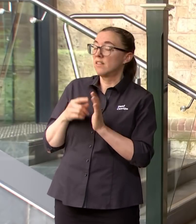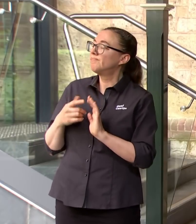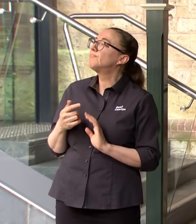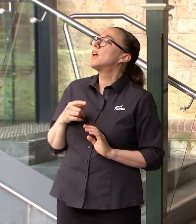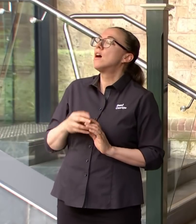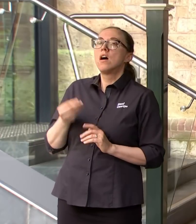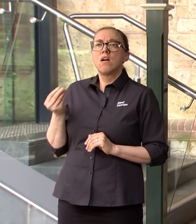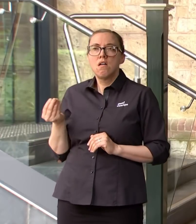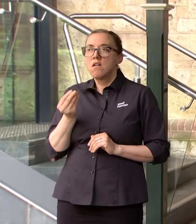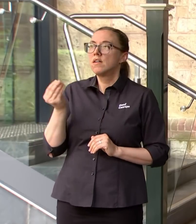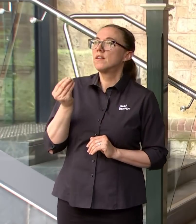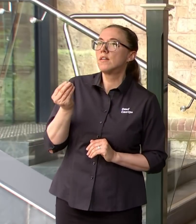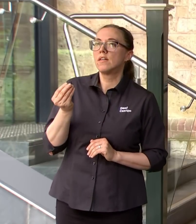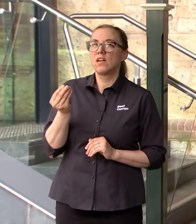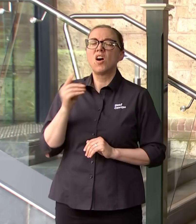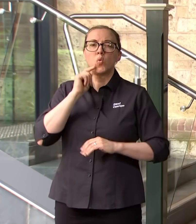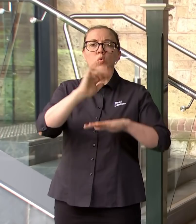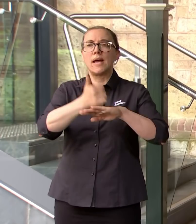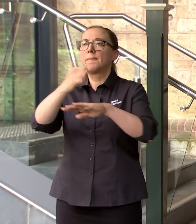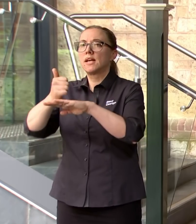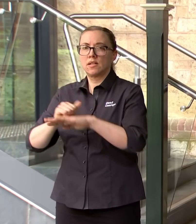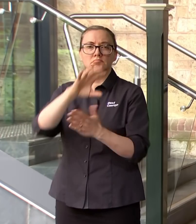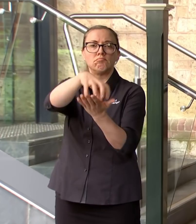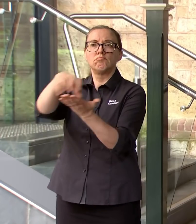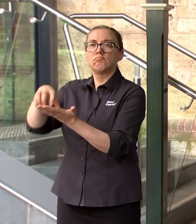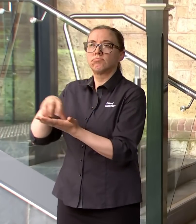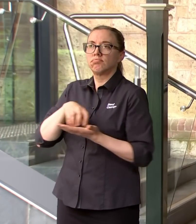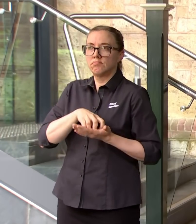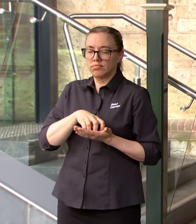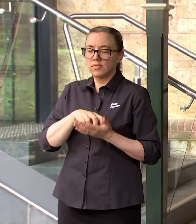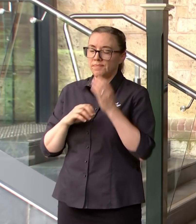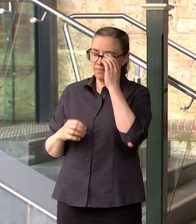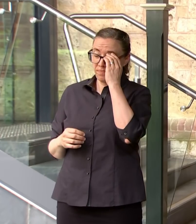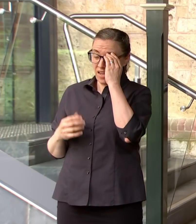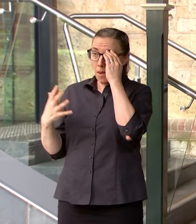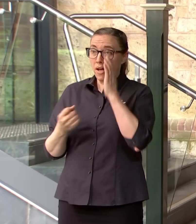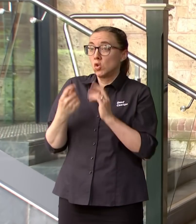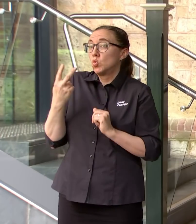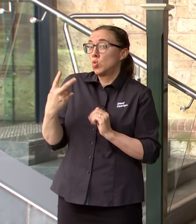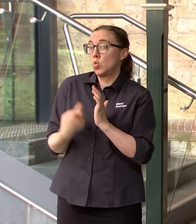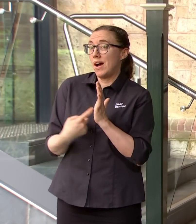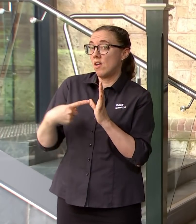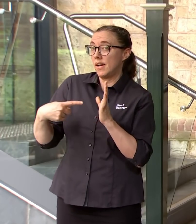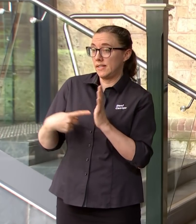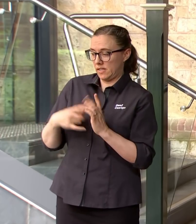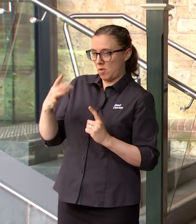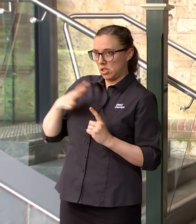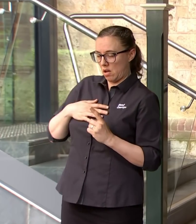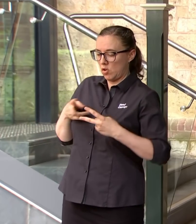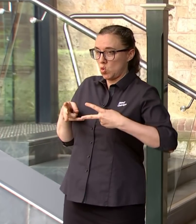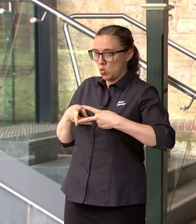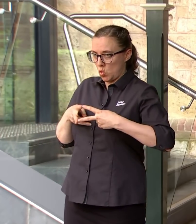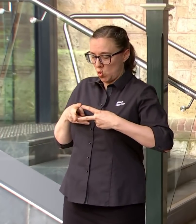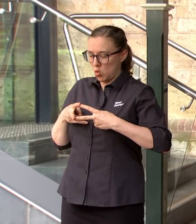setting up across metropolitan and country SA collect two rapid antigen tests that are self-administered and then they're